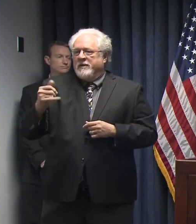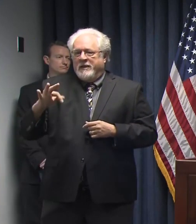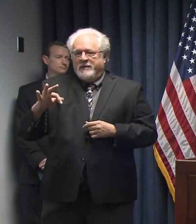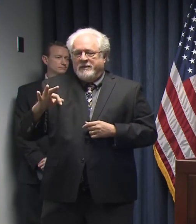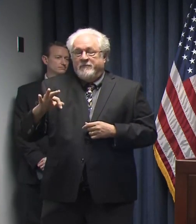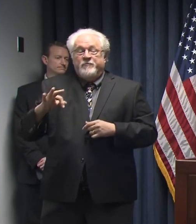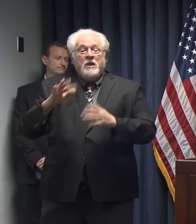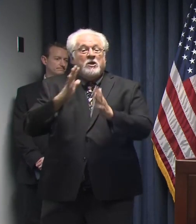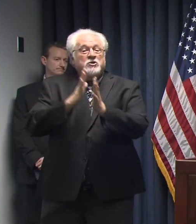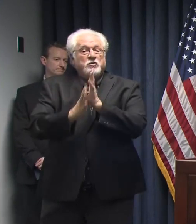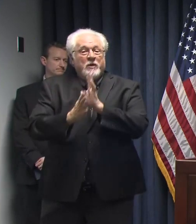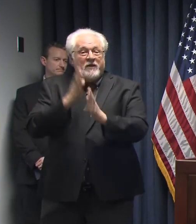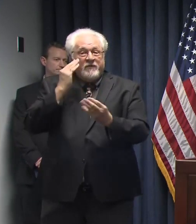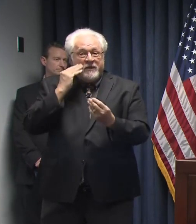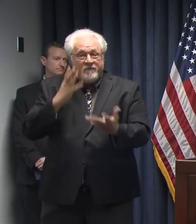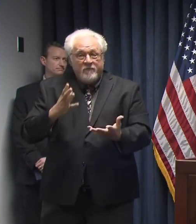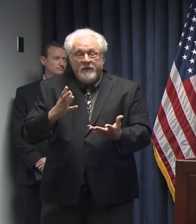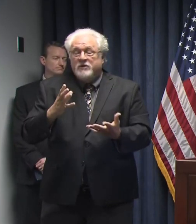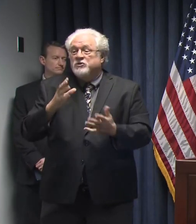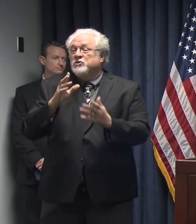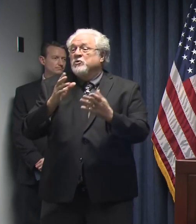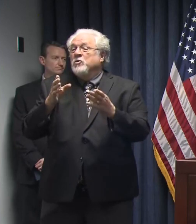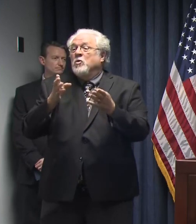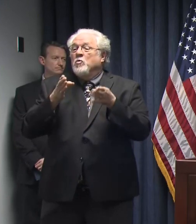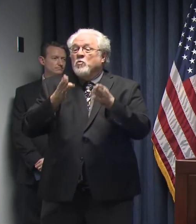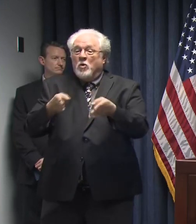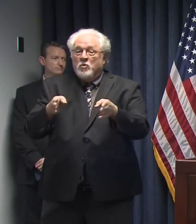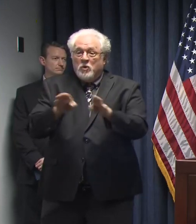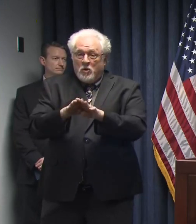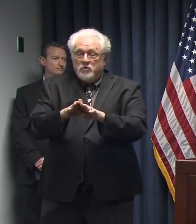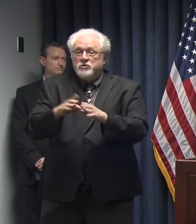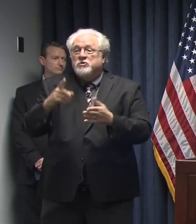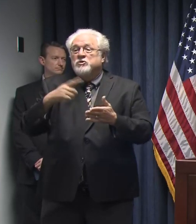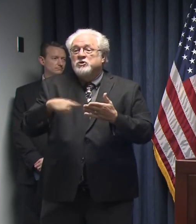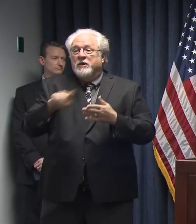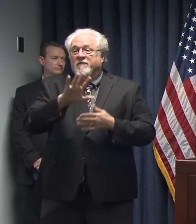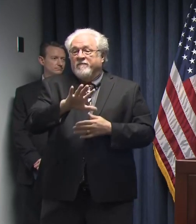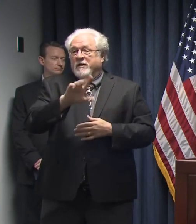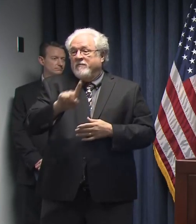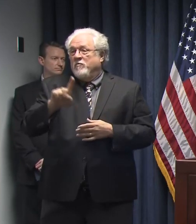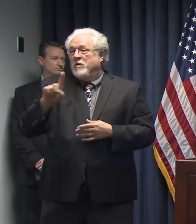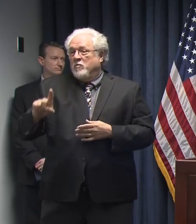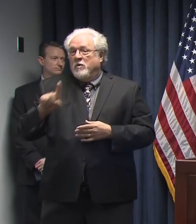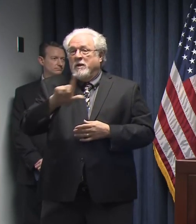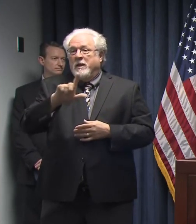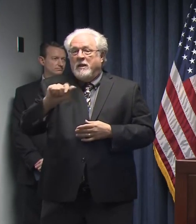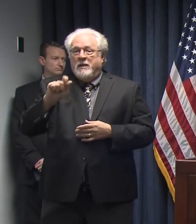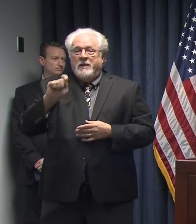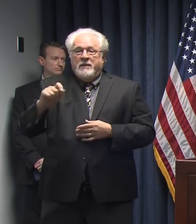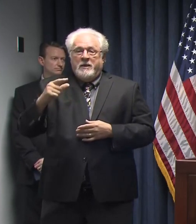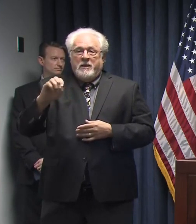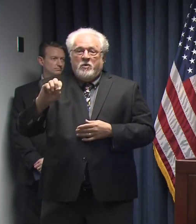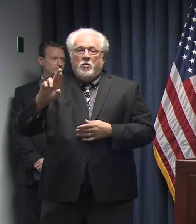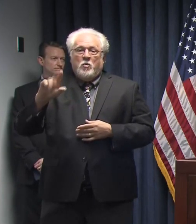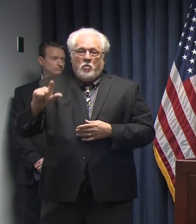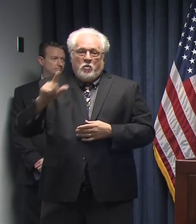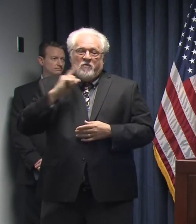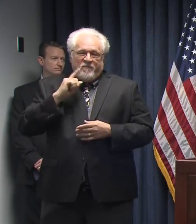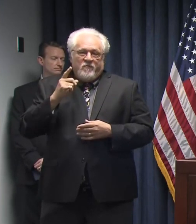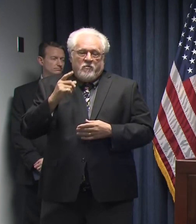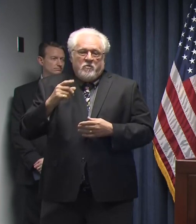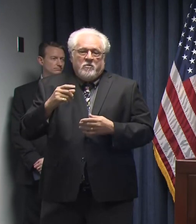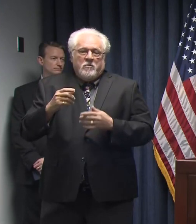information or other routine road closures, please check 511la.org for the latest travel